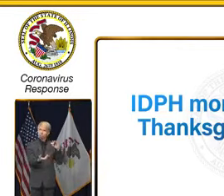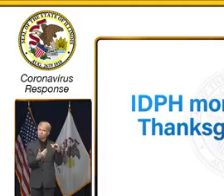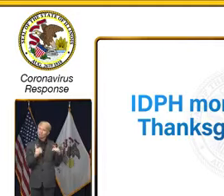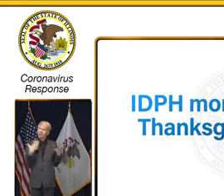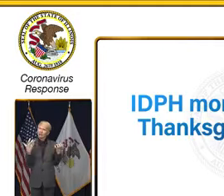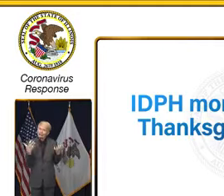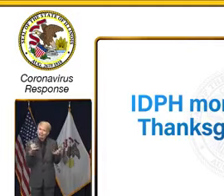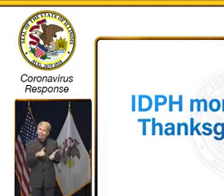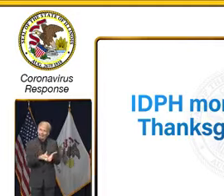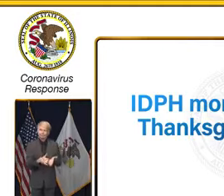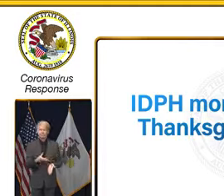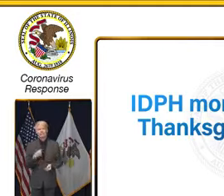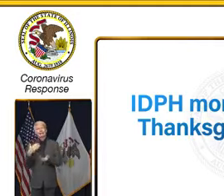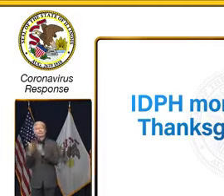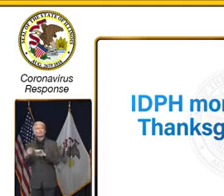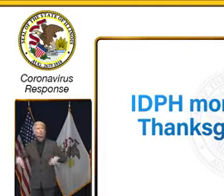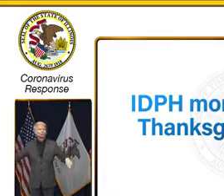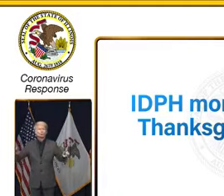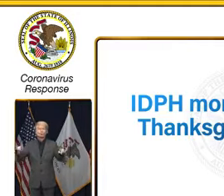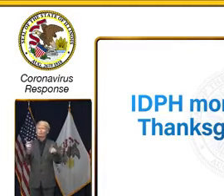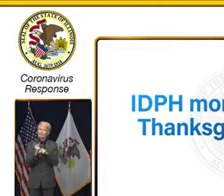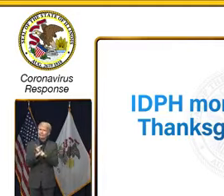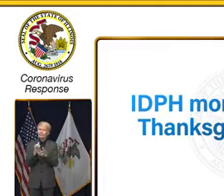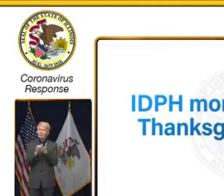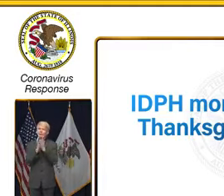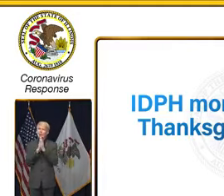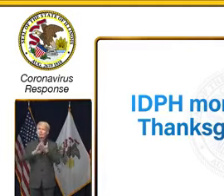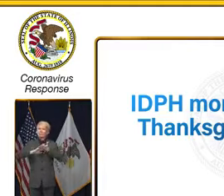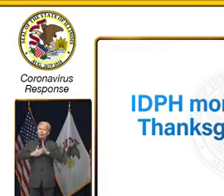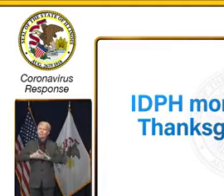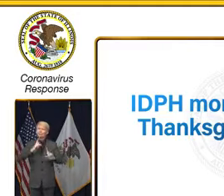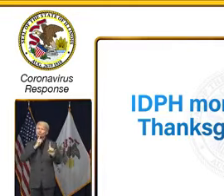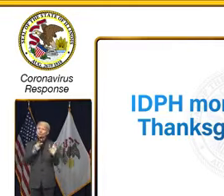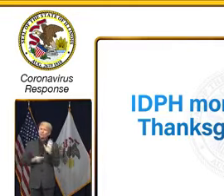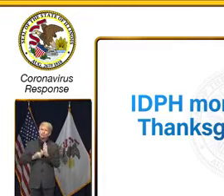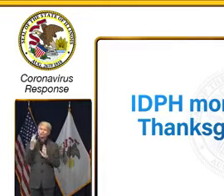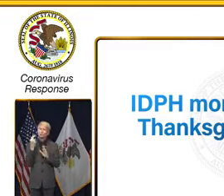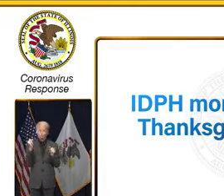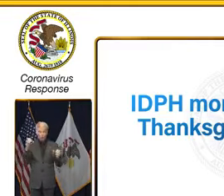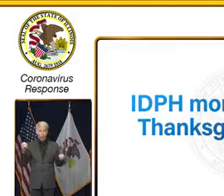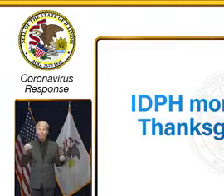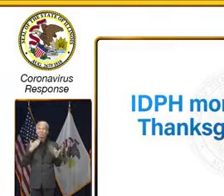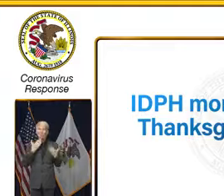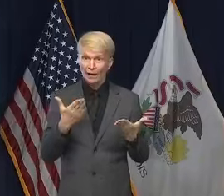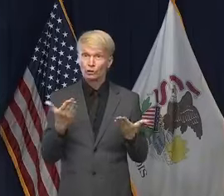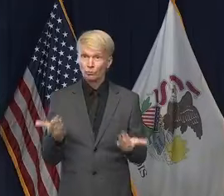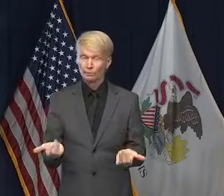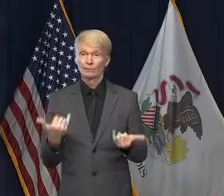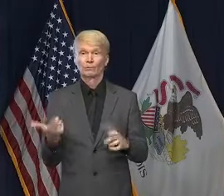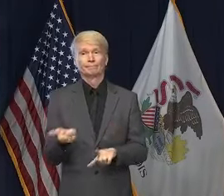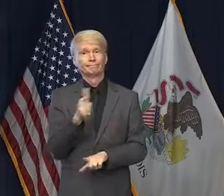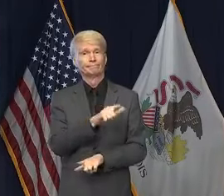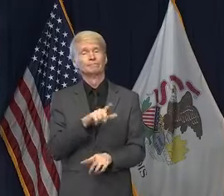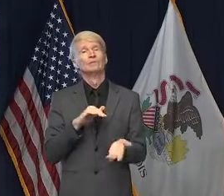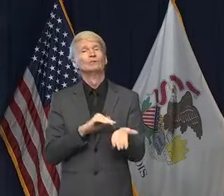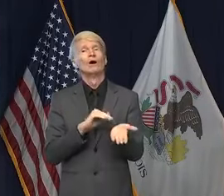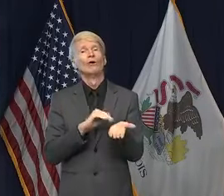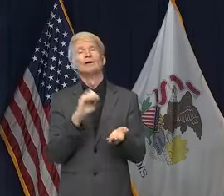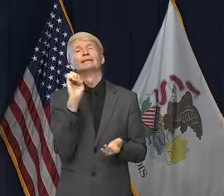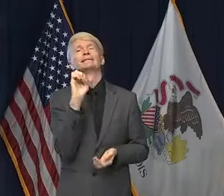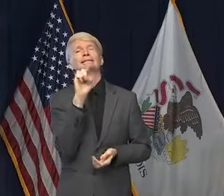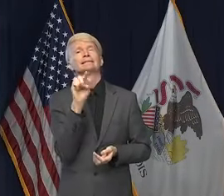the public to join us in making that prayer come true. So thank you. with that, I'd like to turn it over to Dr. Ezeke.